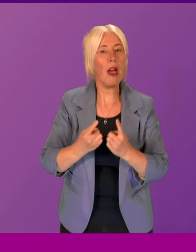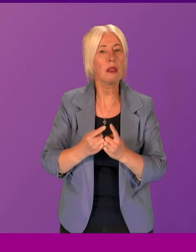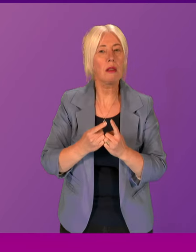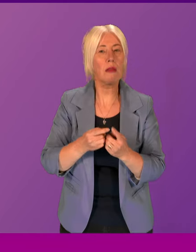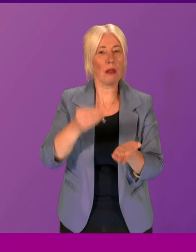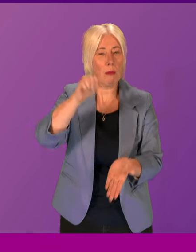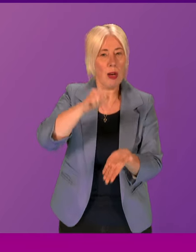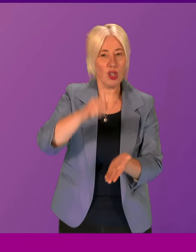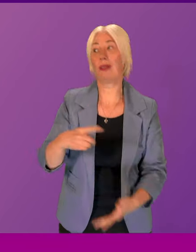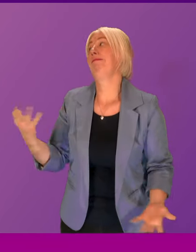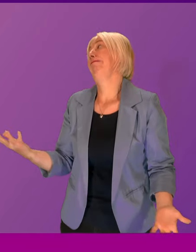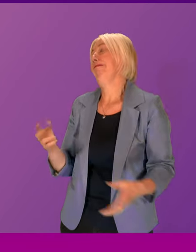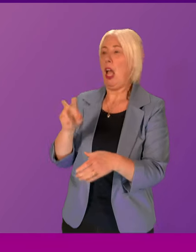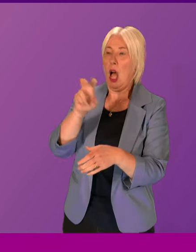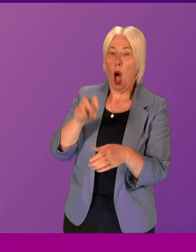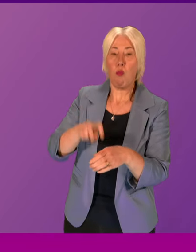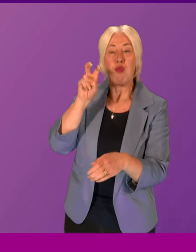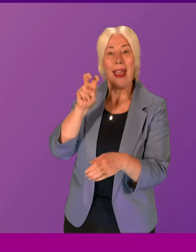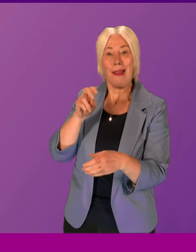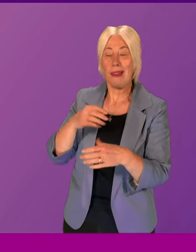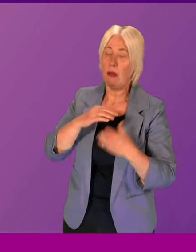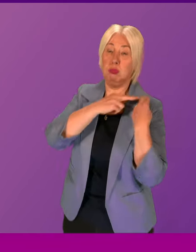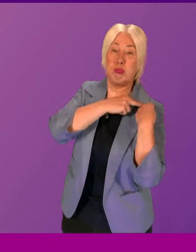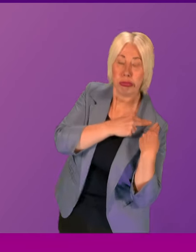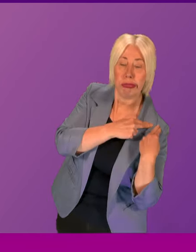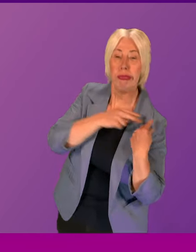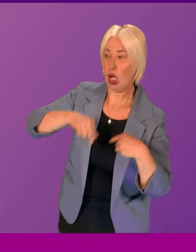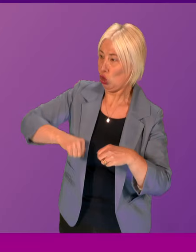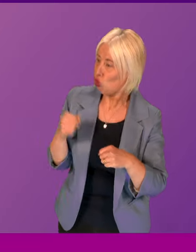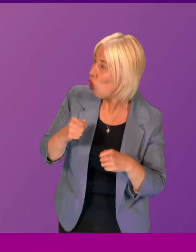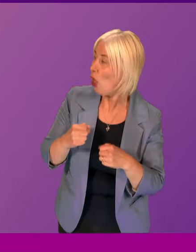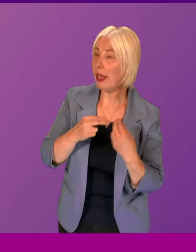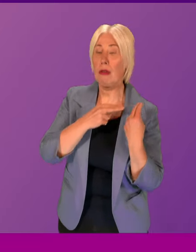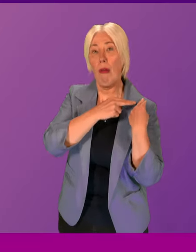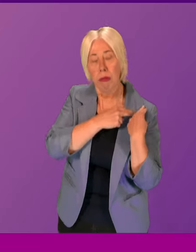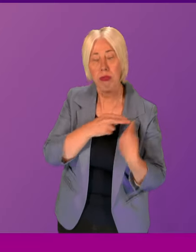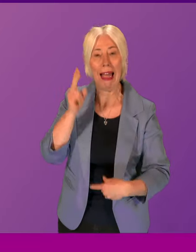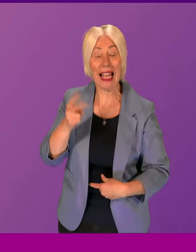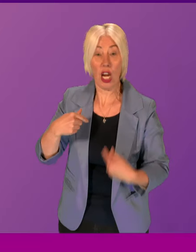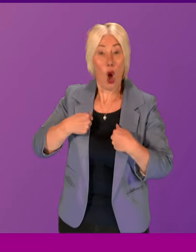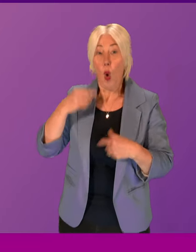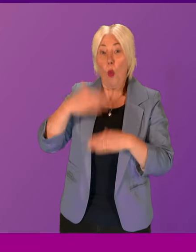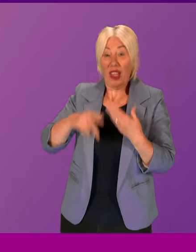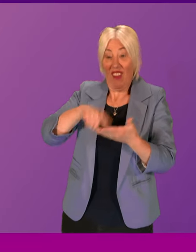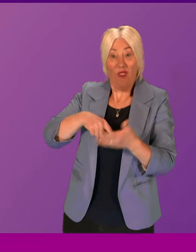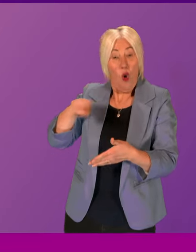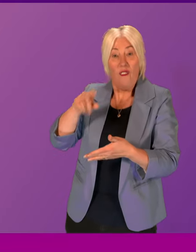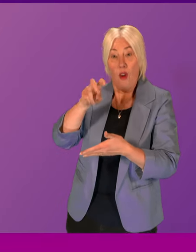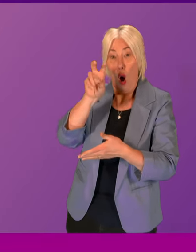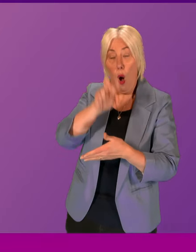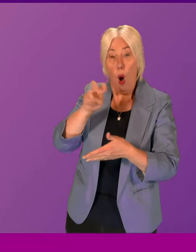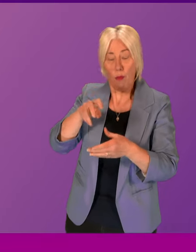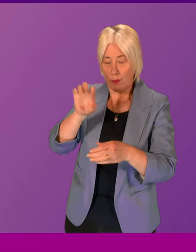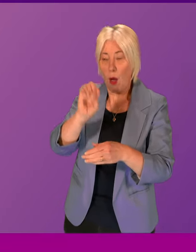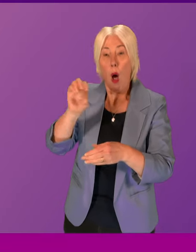Another Brexit burden for businesses in Scotland to have to bear, even though, of course, we didn't vote for Brexit, but the